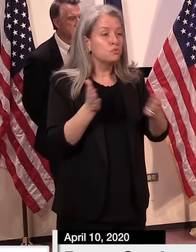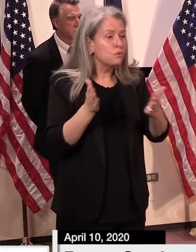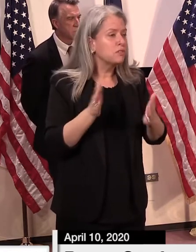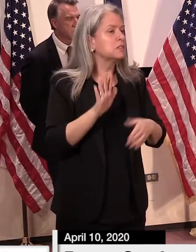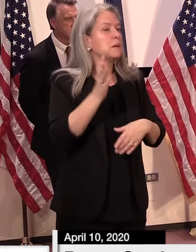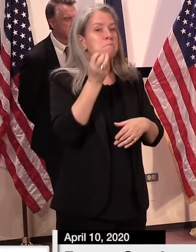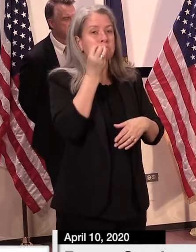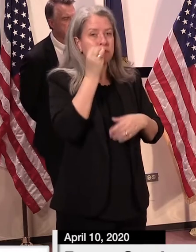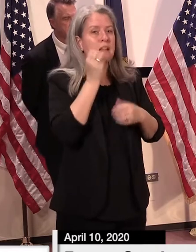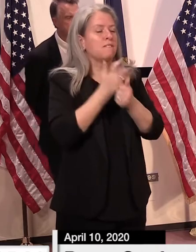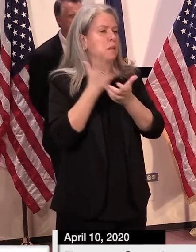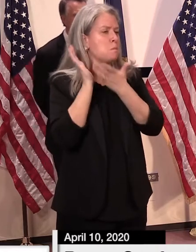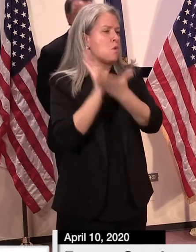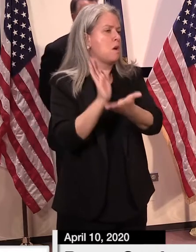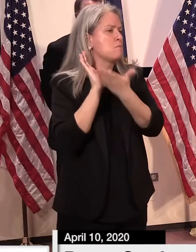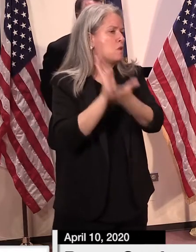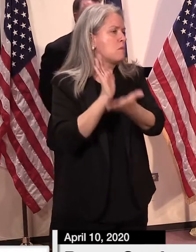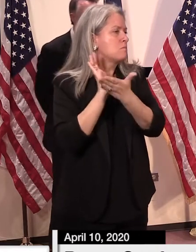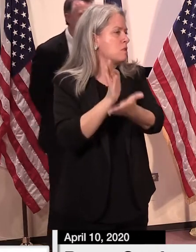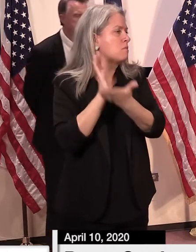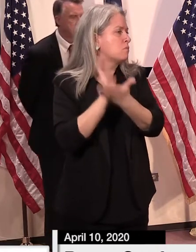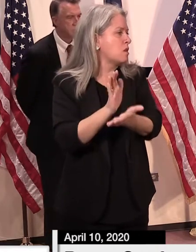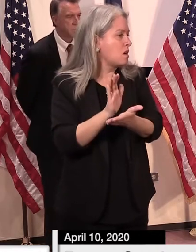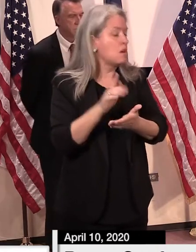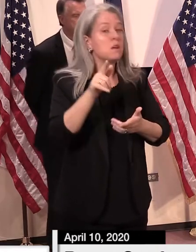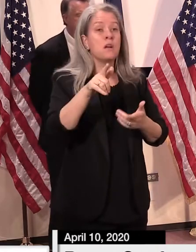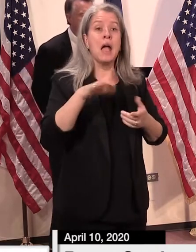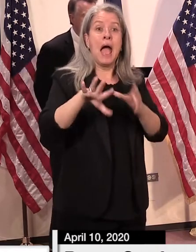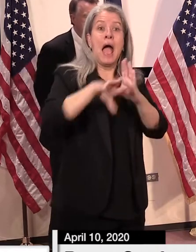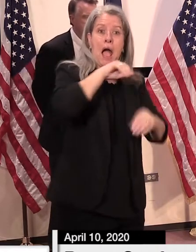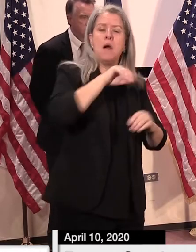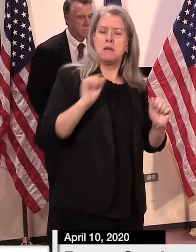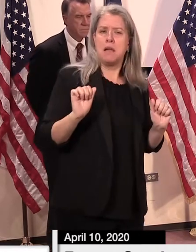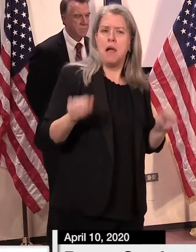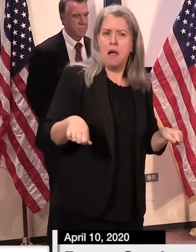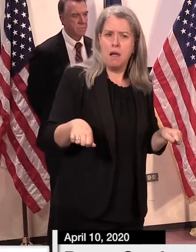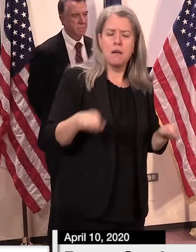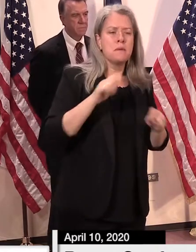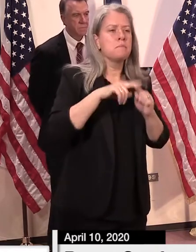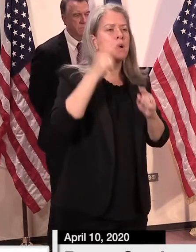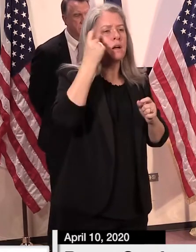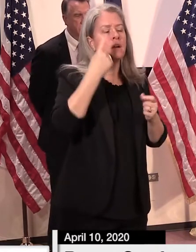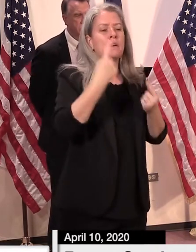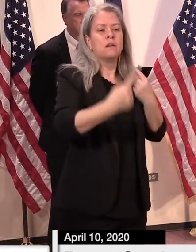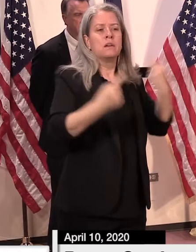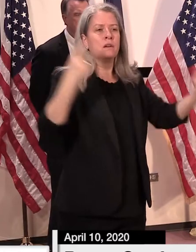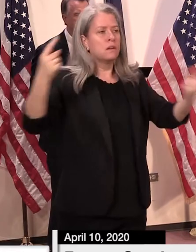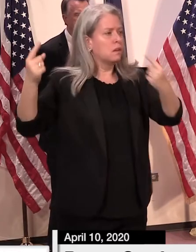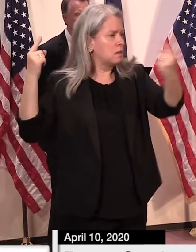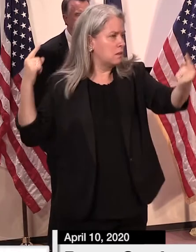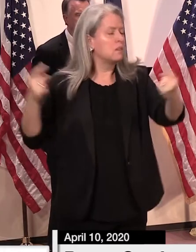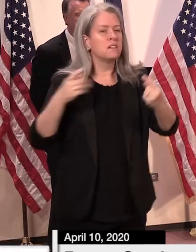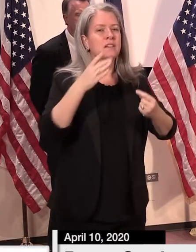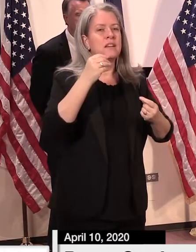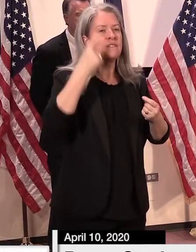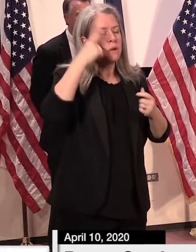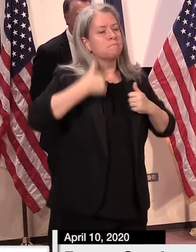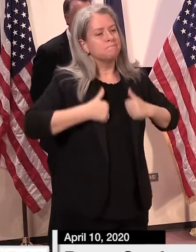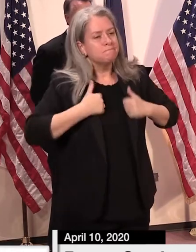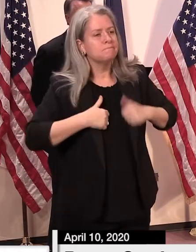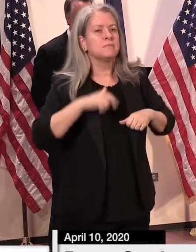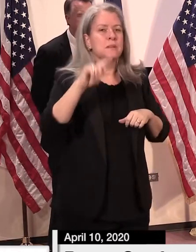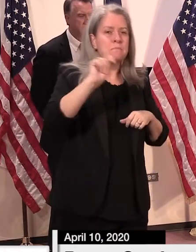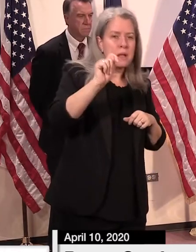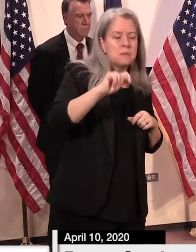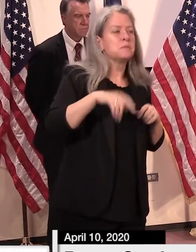be brought to them, and movement will be restricted, except for emergency and hygiene purposes. Additionally,